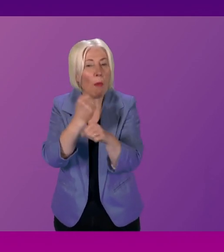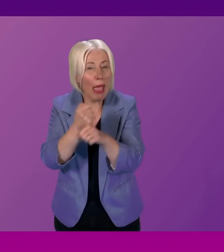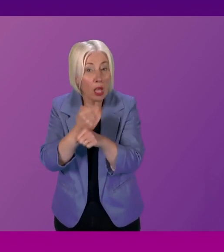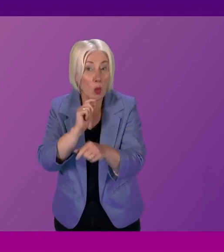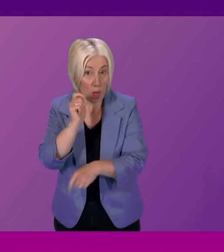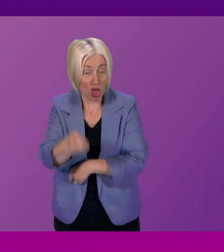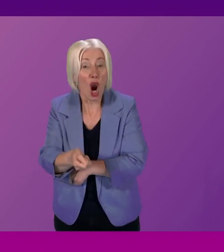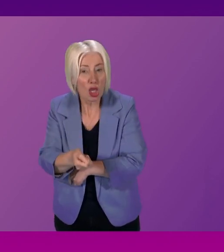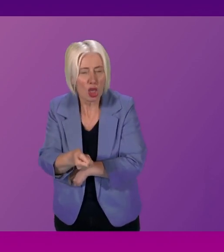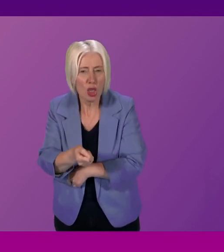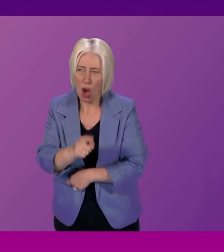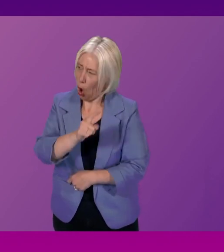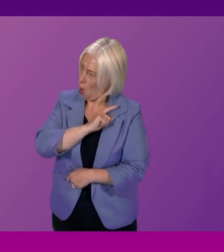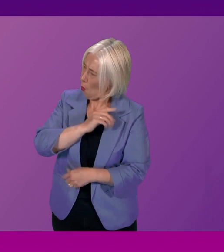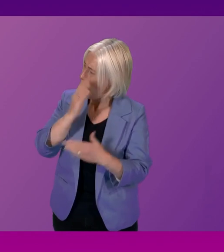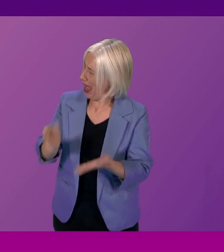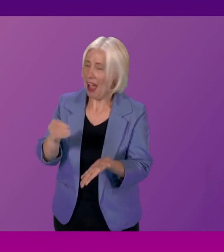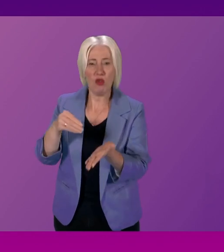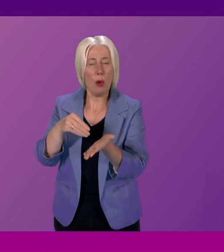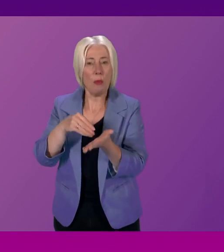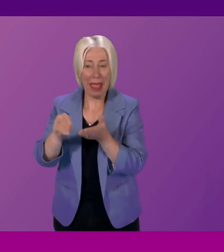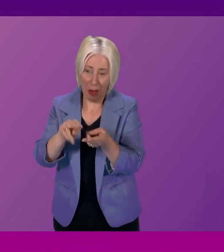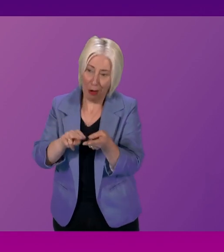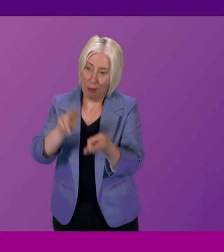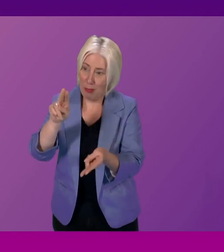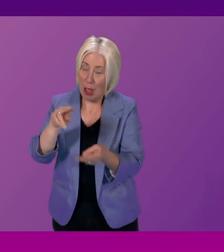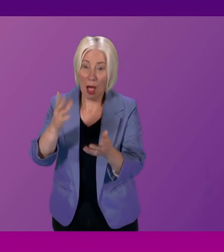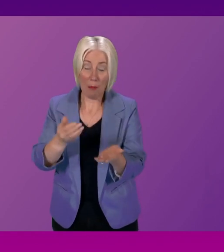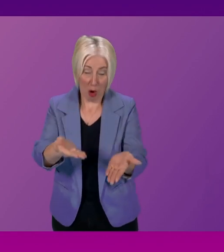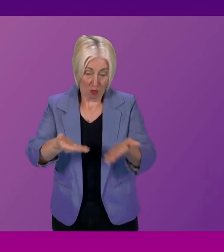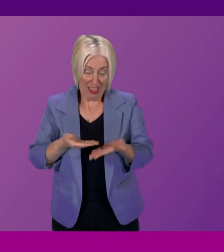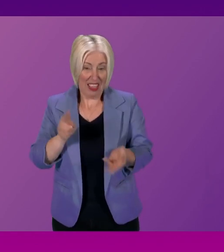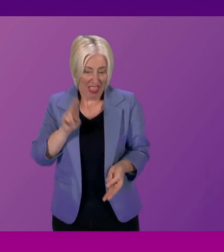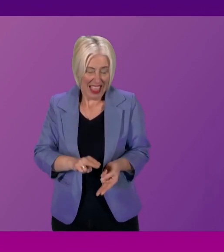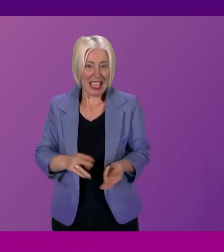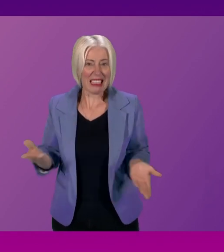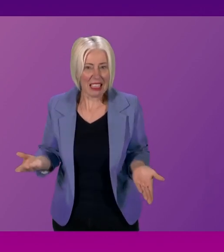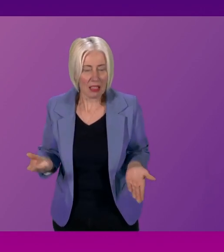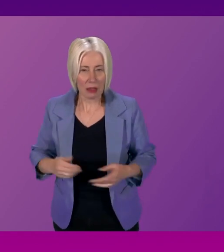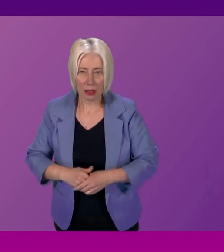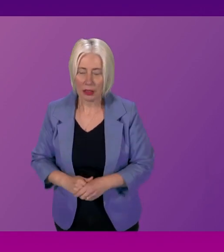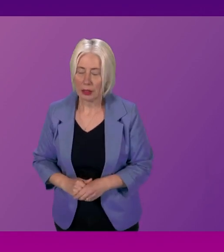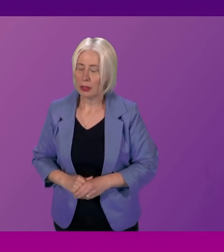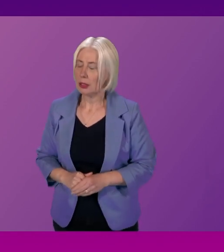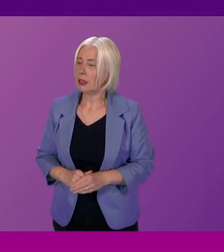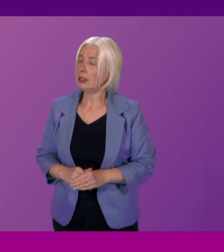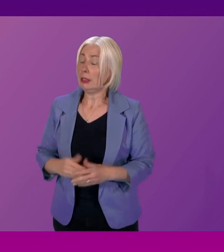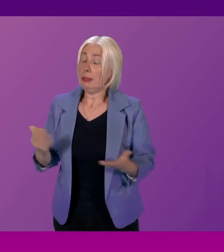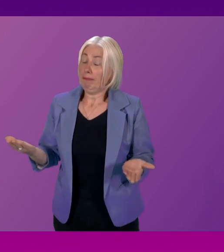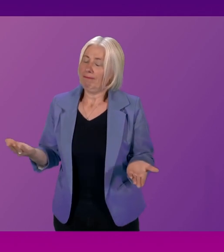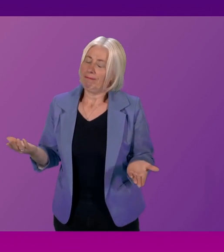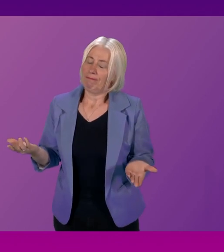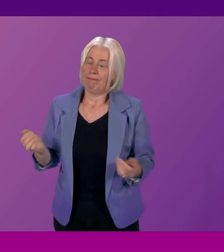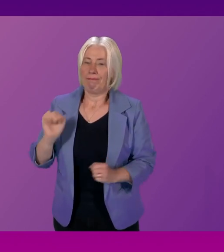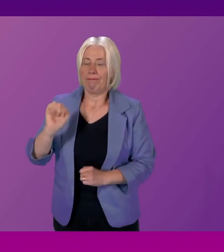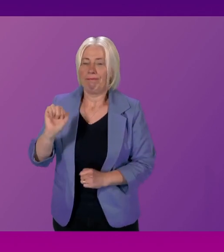Minister, why are people paying more for less under the SNP? First Minister. Well, first of all, of course, the word